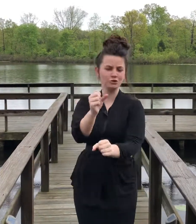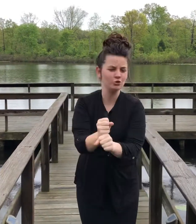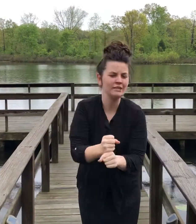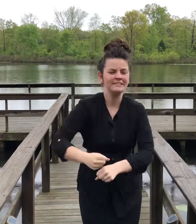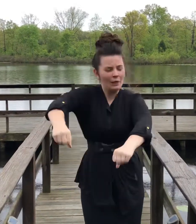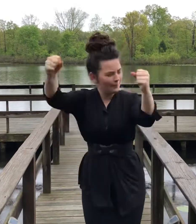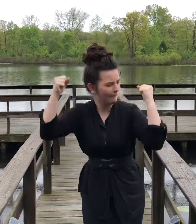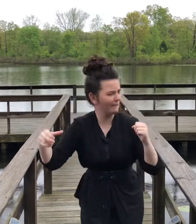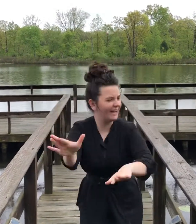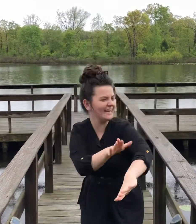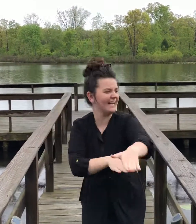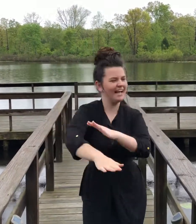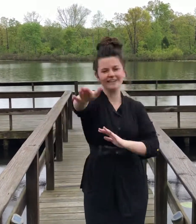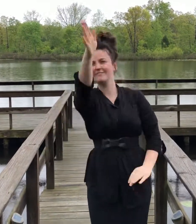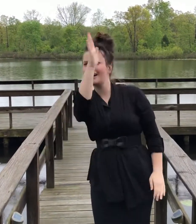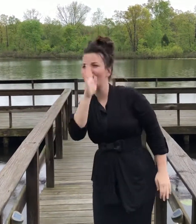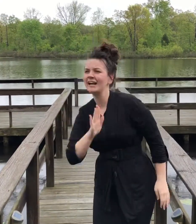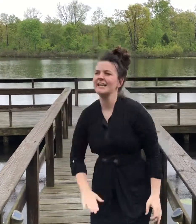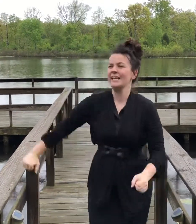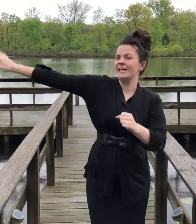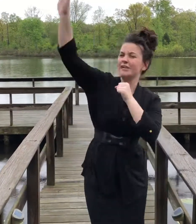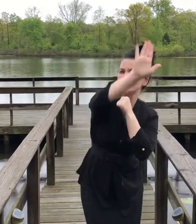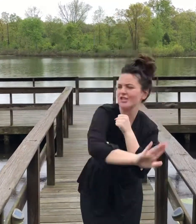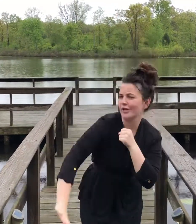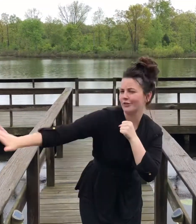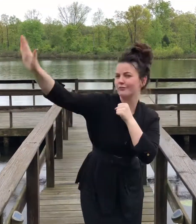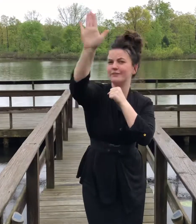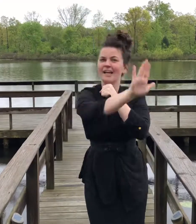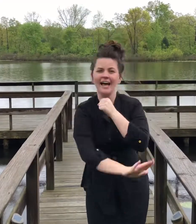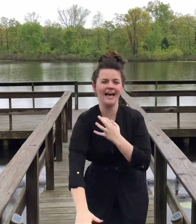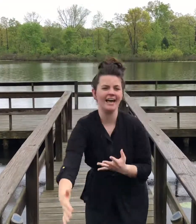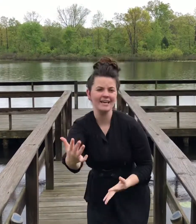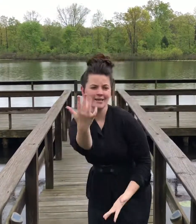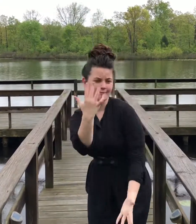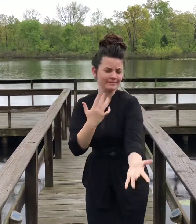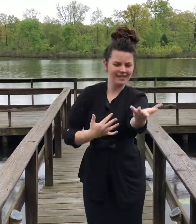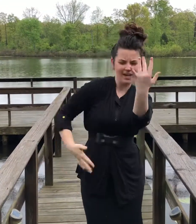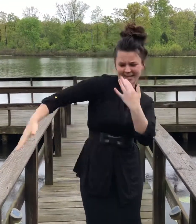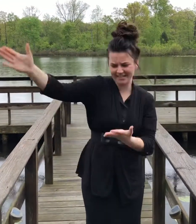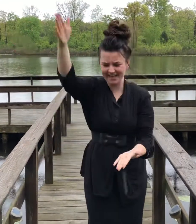trust The mighty hand of God He'll shield the flame Again